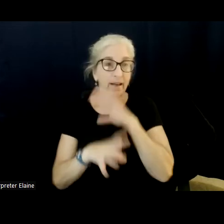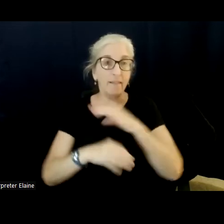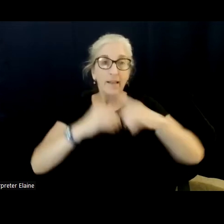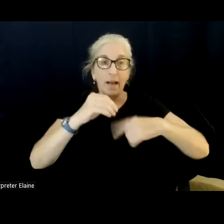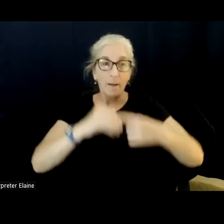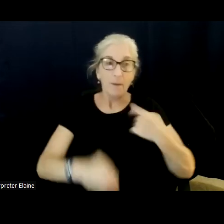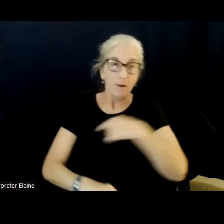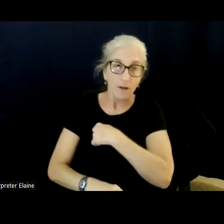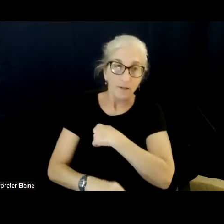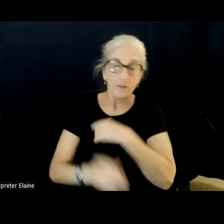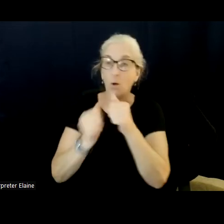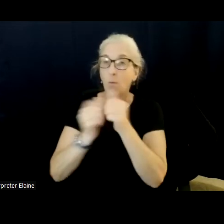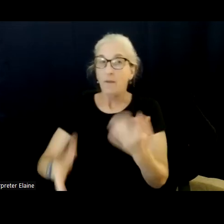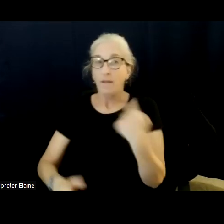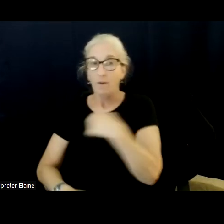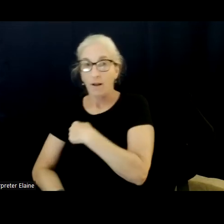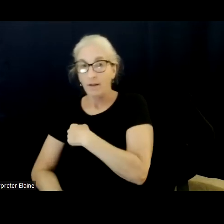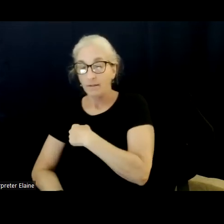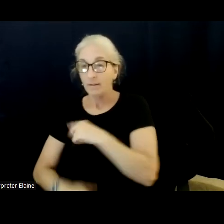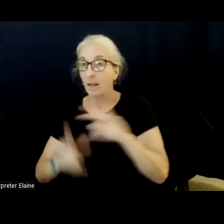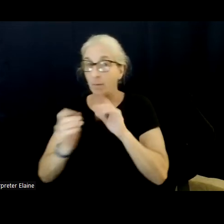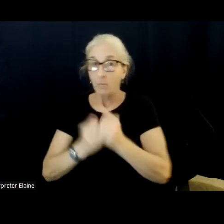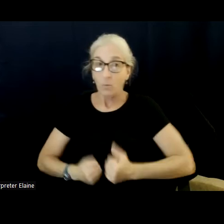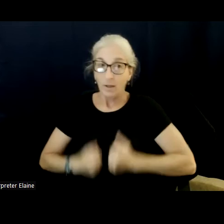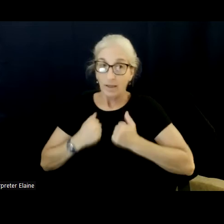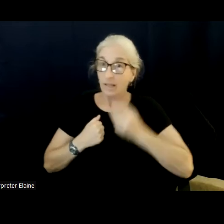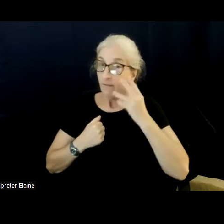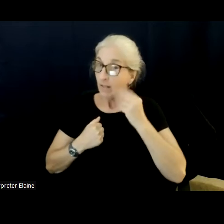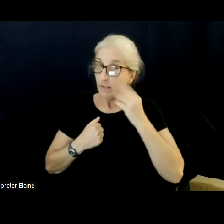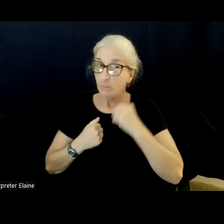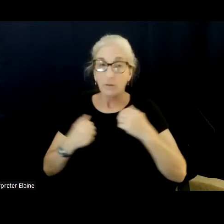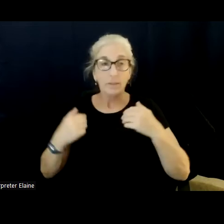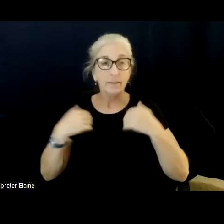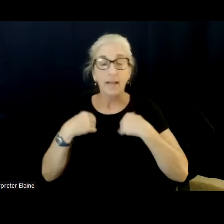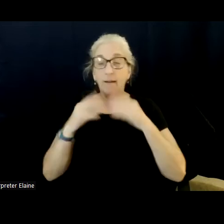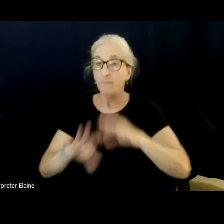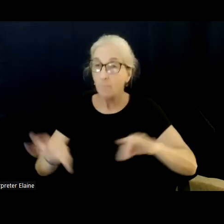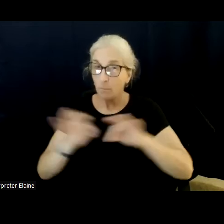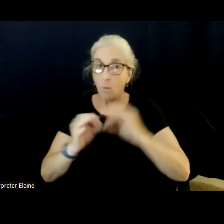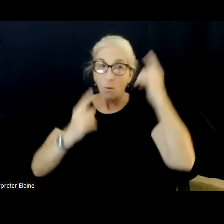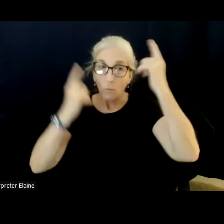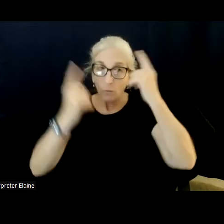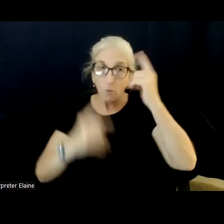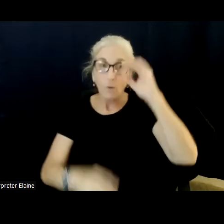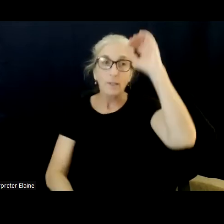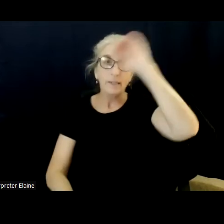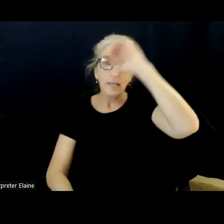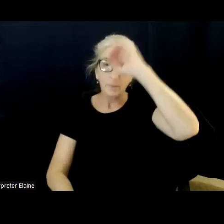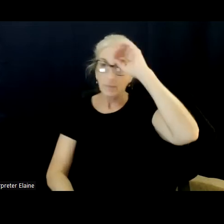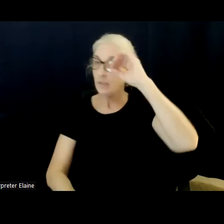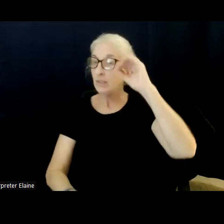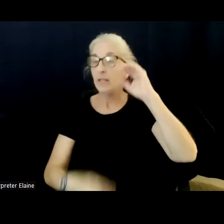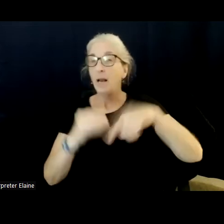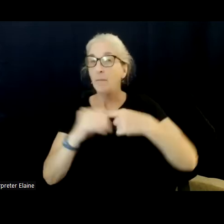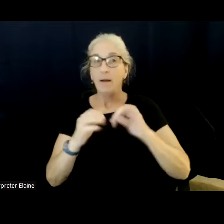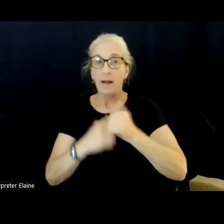experiences, including many people joining us tonight, have invaluable thoughts and ideas to contribute on how to best run our country and